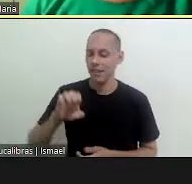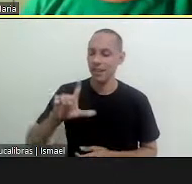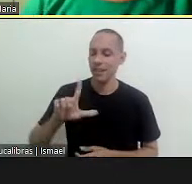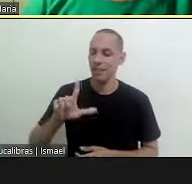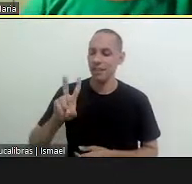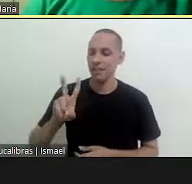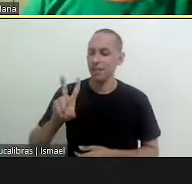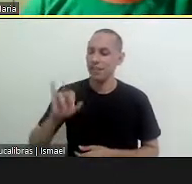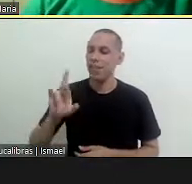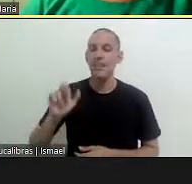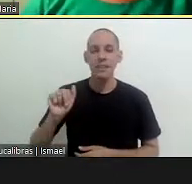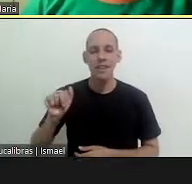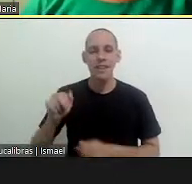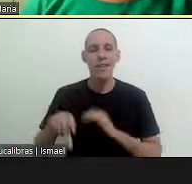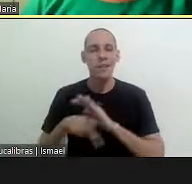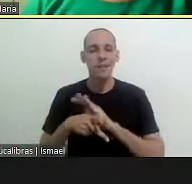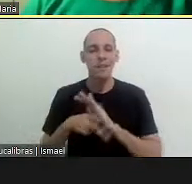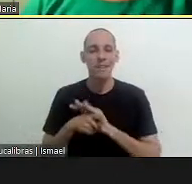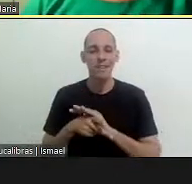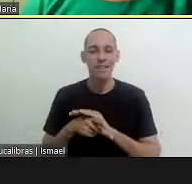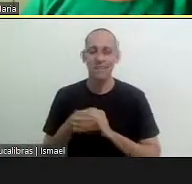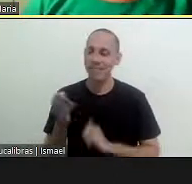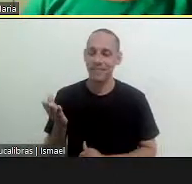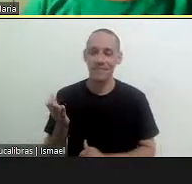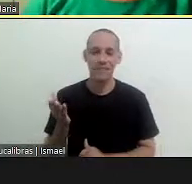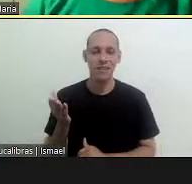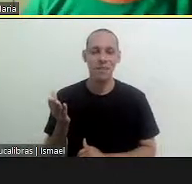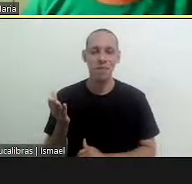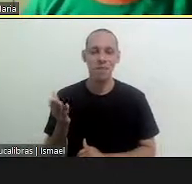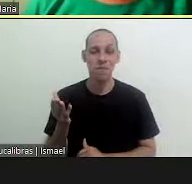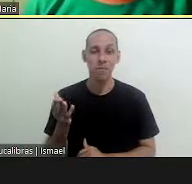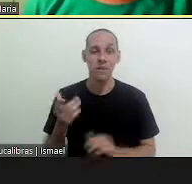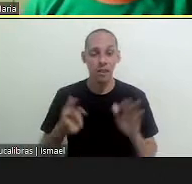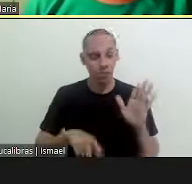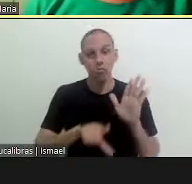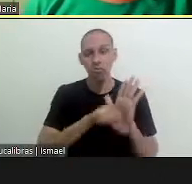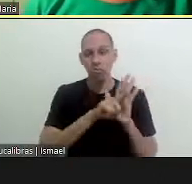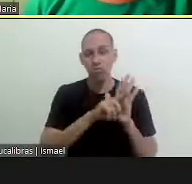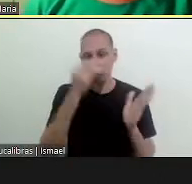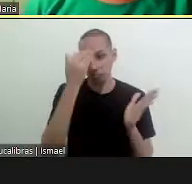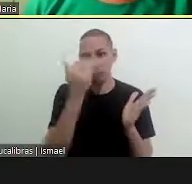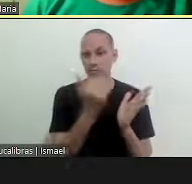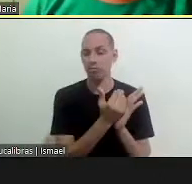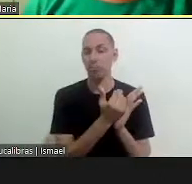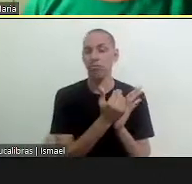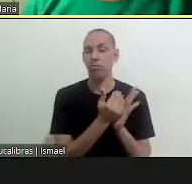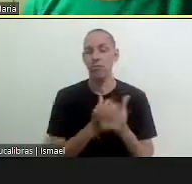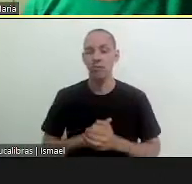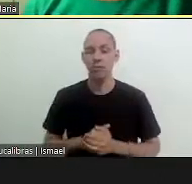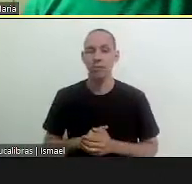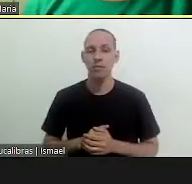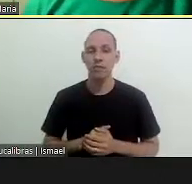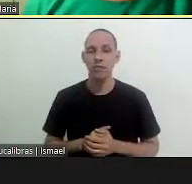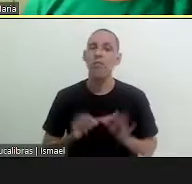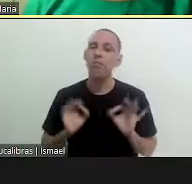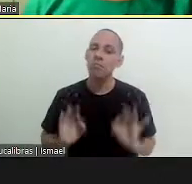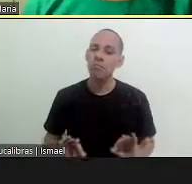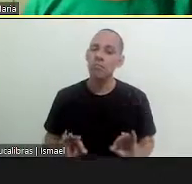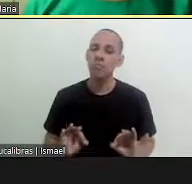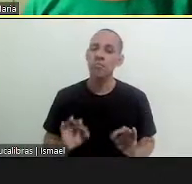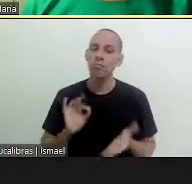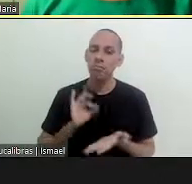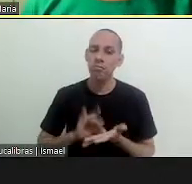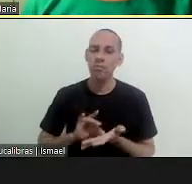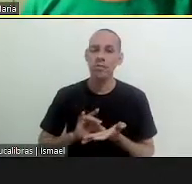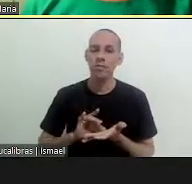which elvira is already part of that and that is something which legally let us say it brings